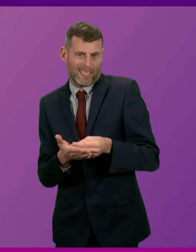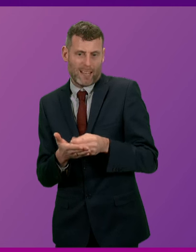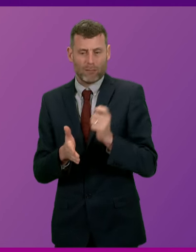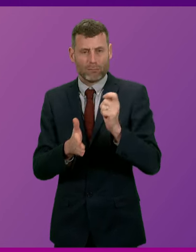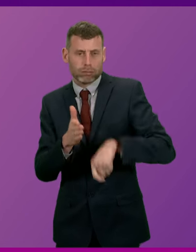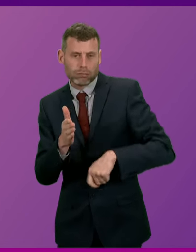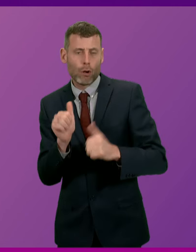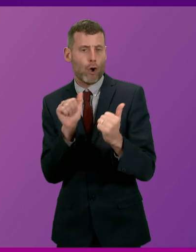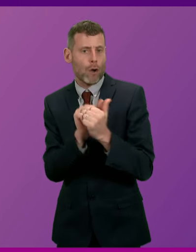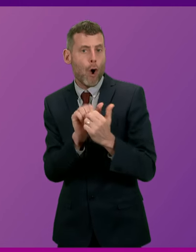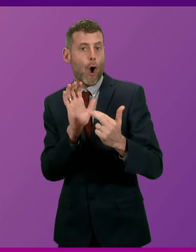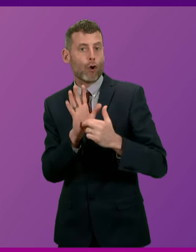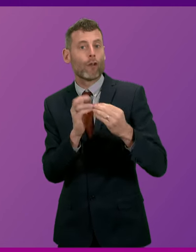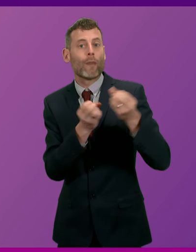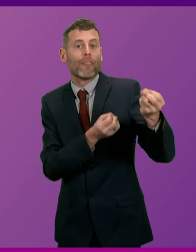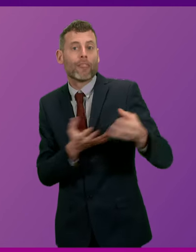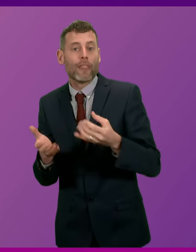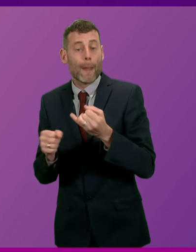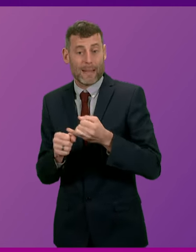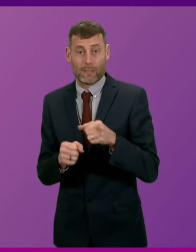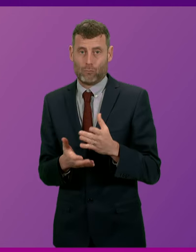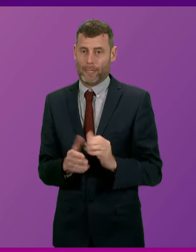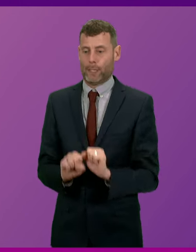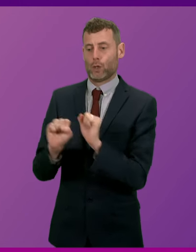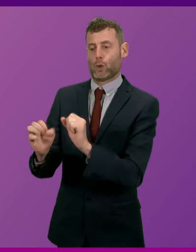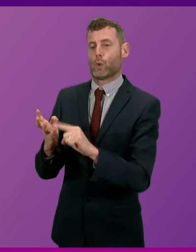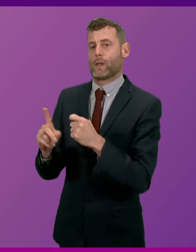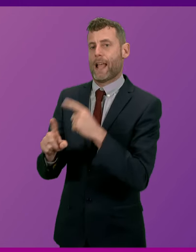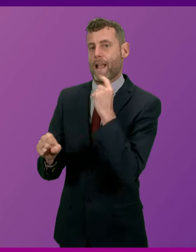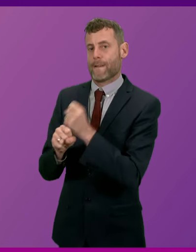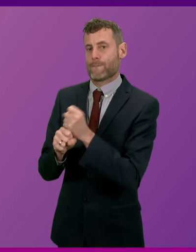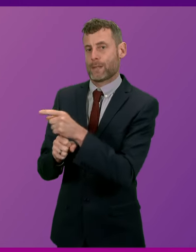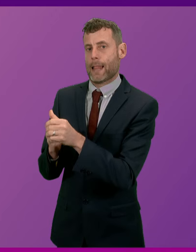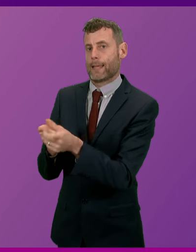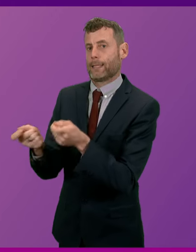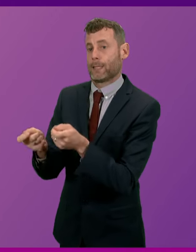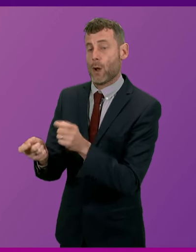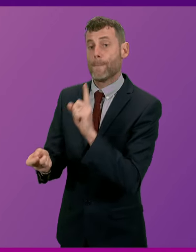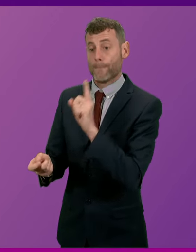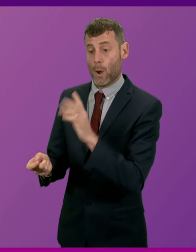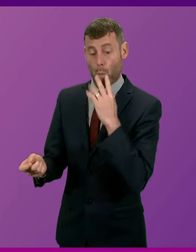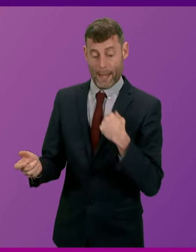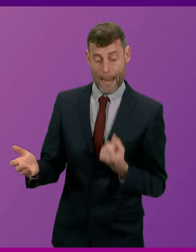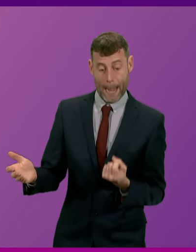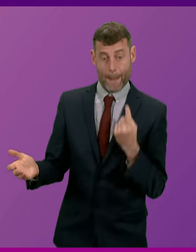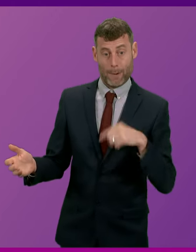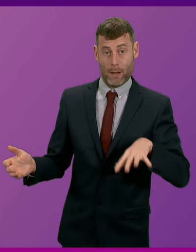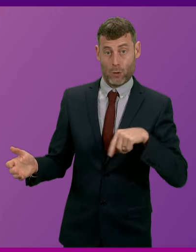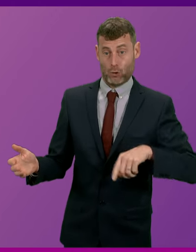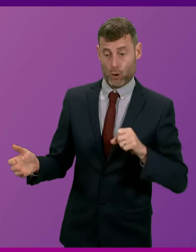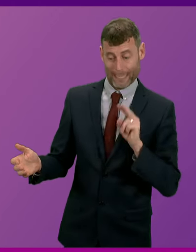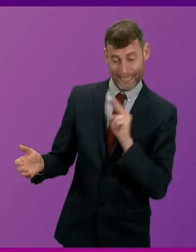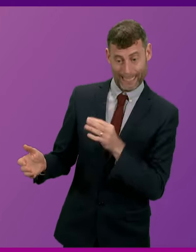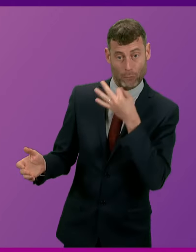we will continue to press them to find a lasting solution on minimising the impact on medicine shortages of patients. Jamie Hulker